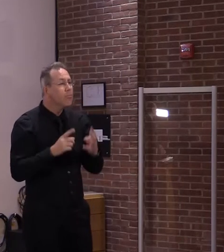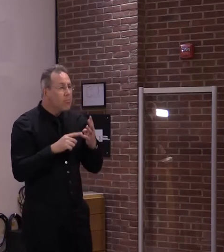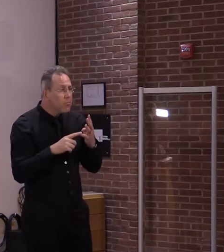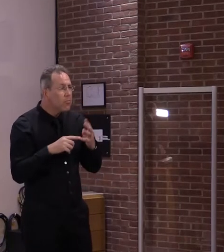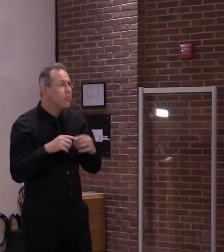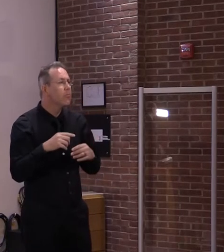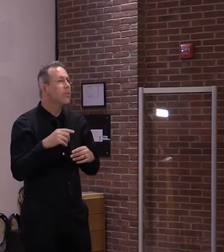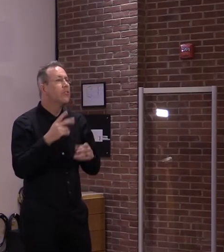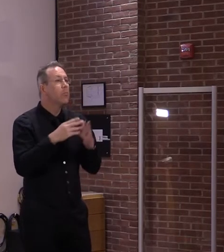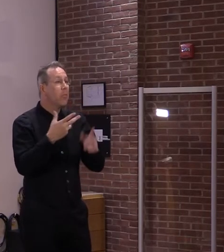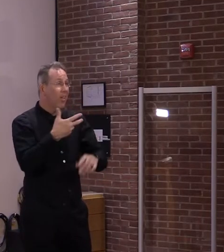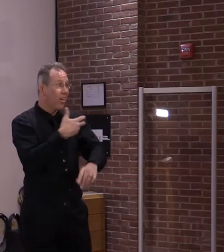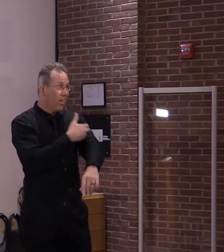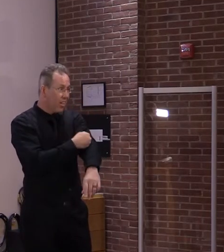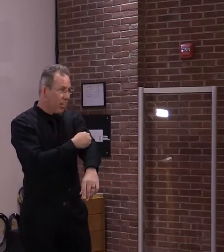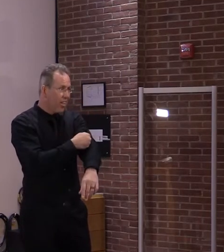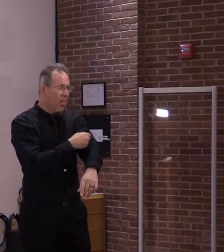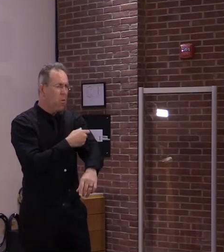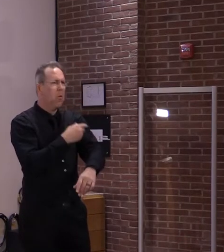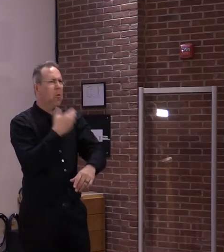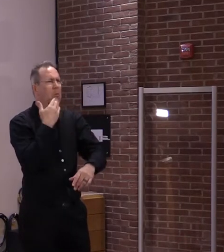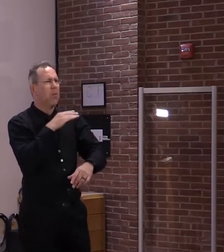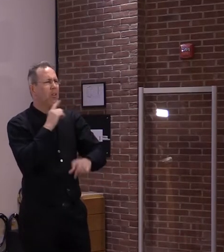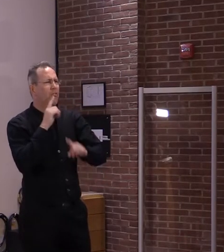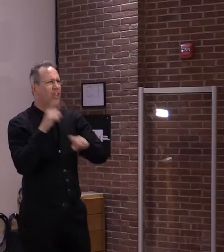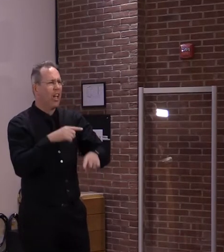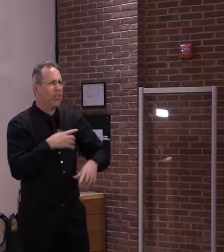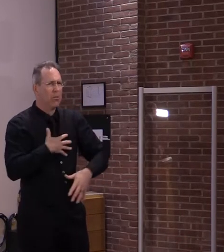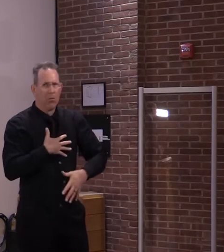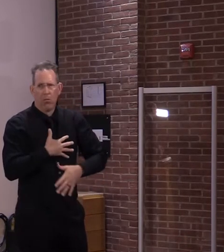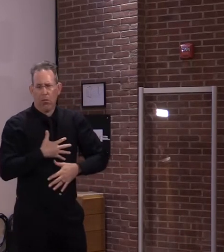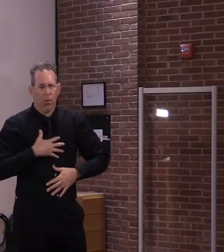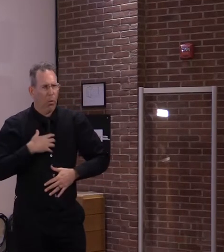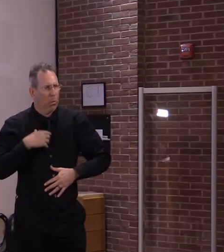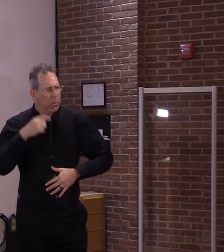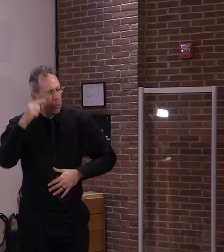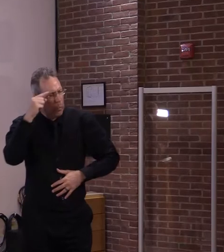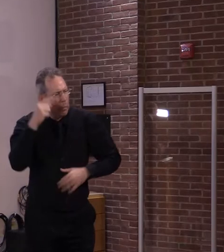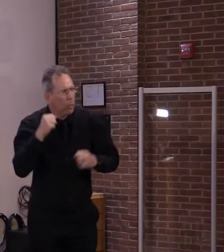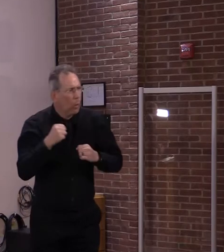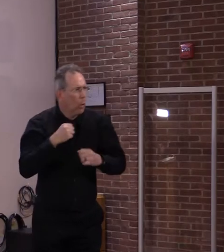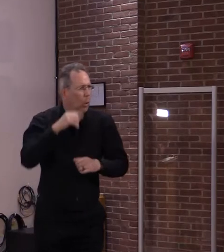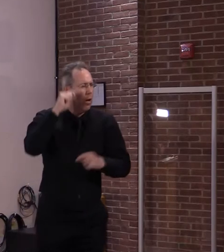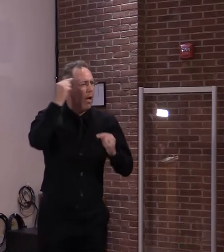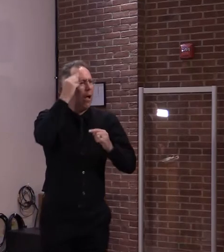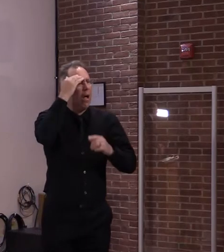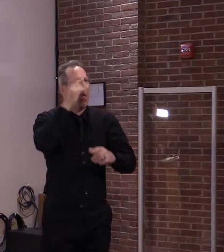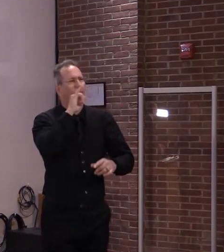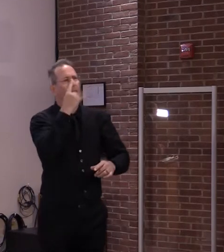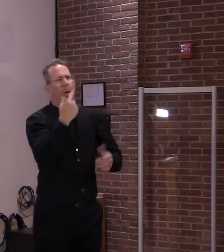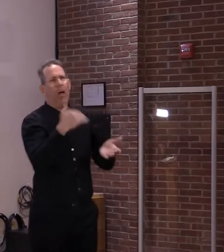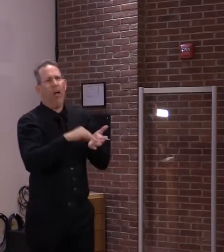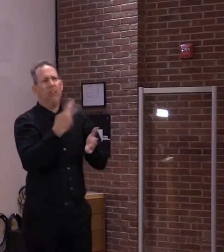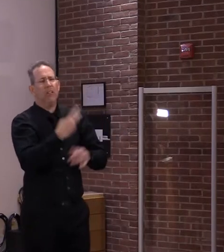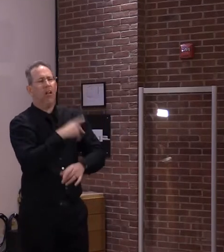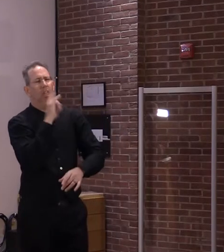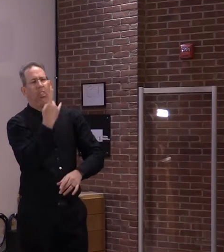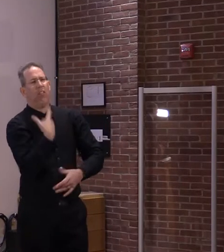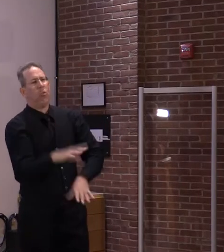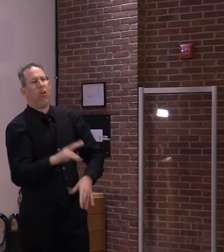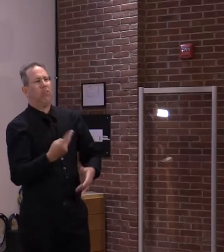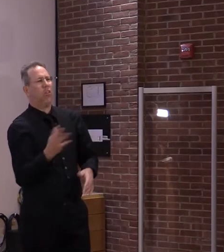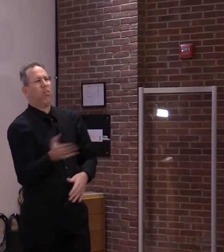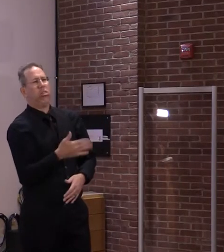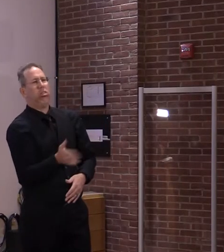come back for a second shot. We have to be aware of that. But there are strategies that can work with that population as well.